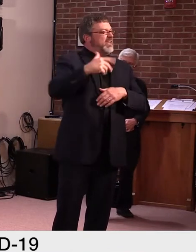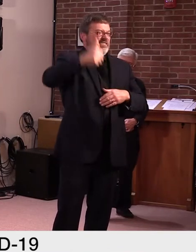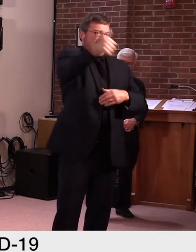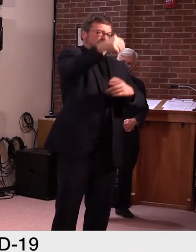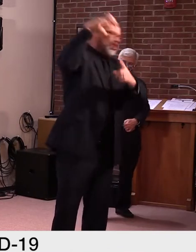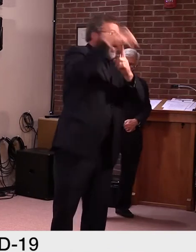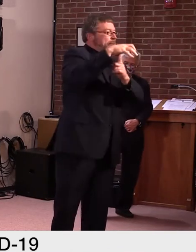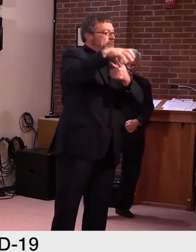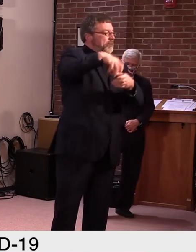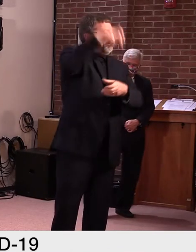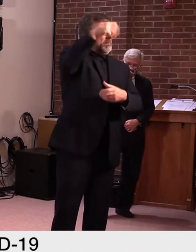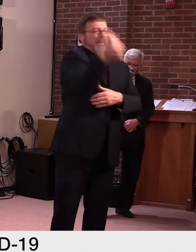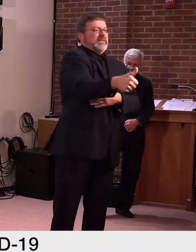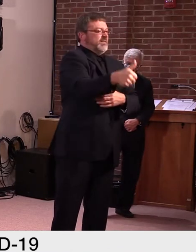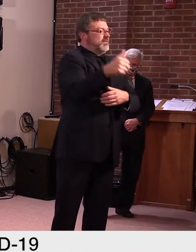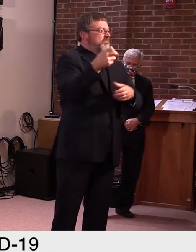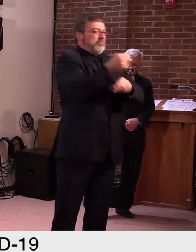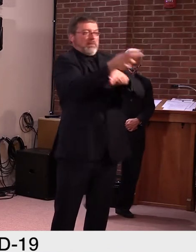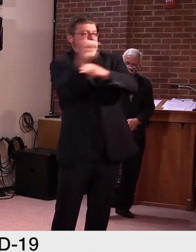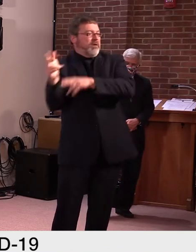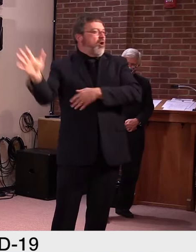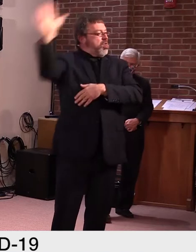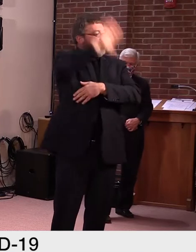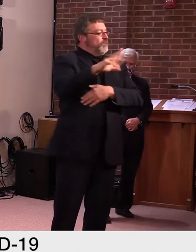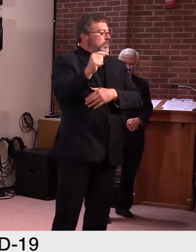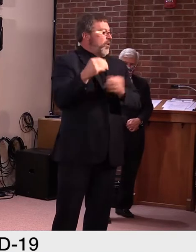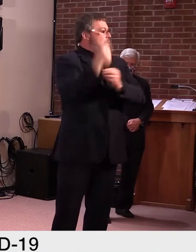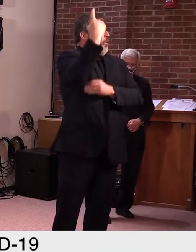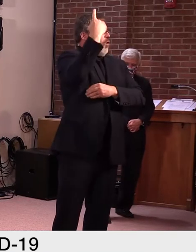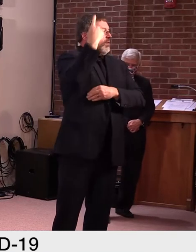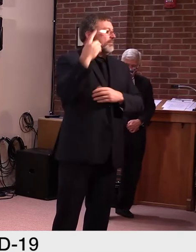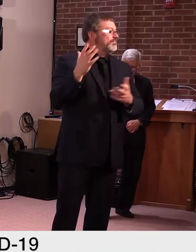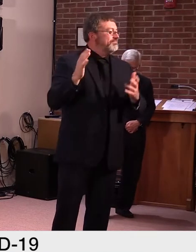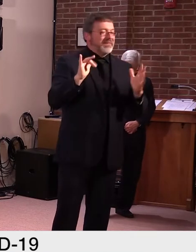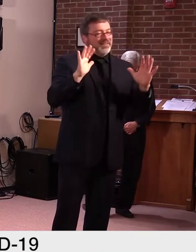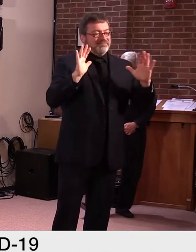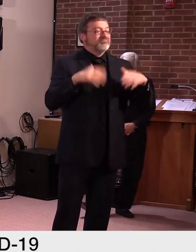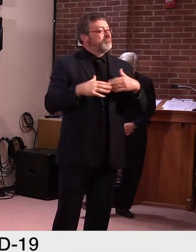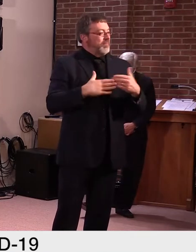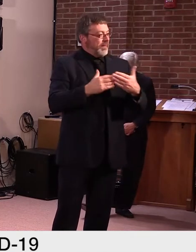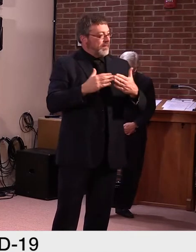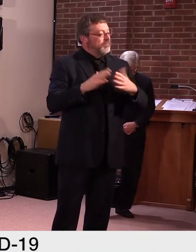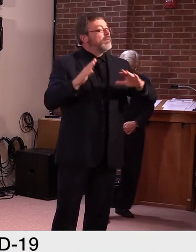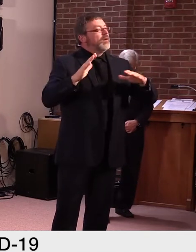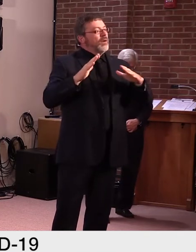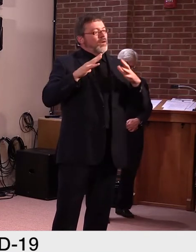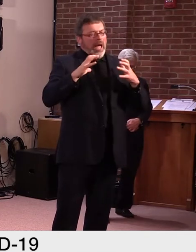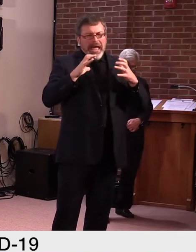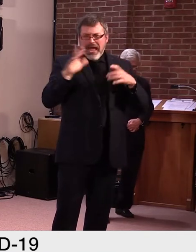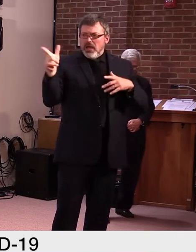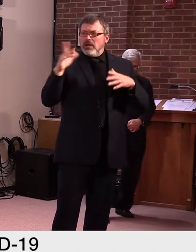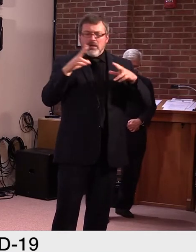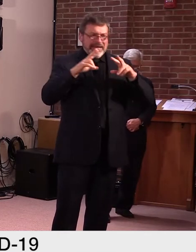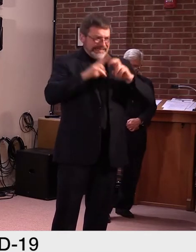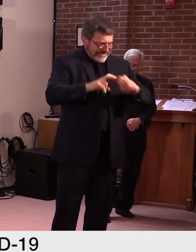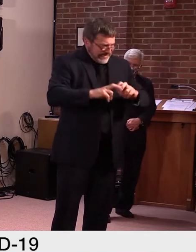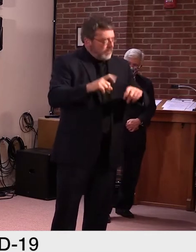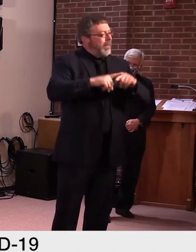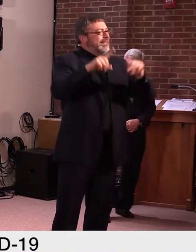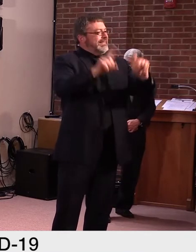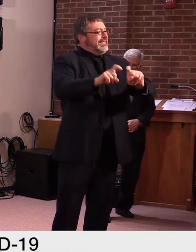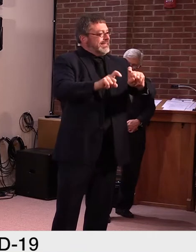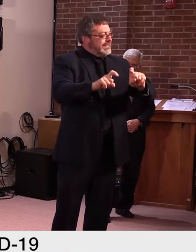And Governor and Mr. Pichek, thank you for releasing the specific breakdowns on COVID testing. Spring University and